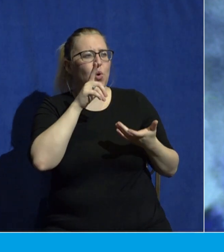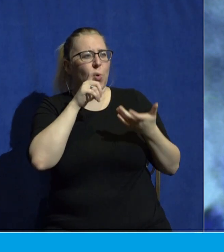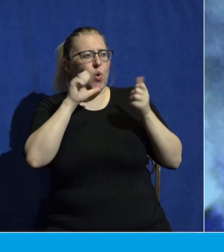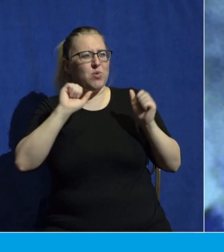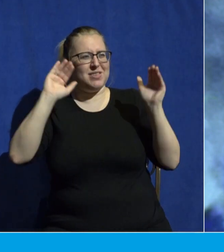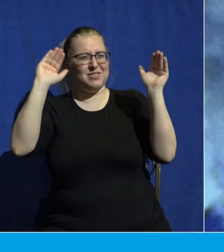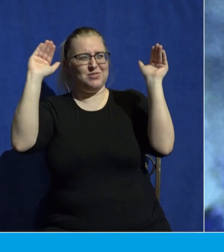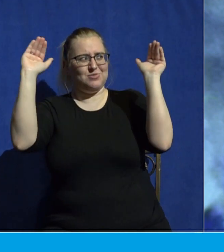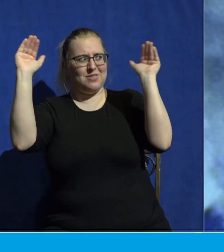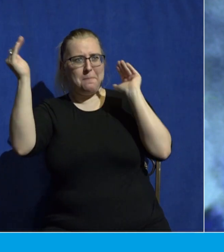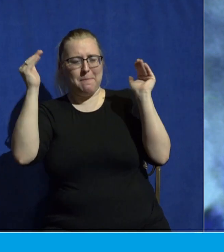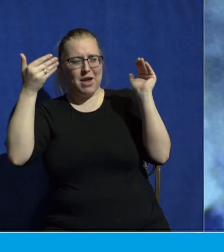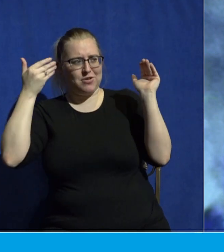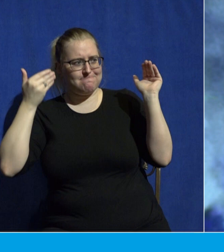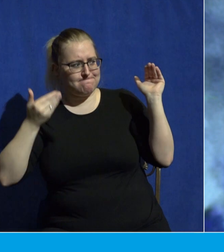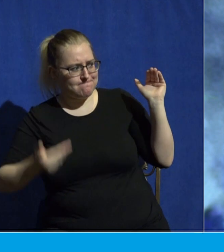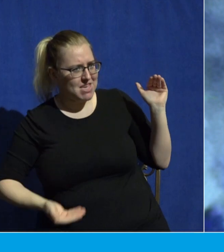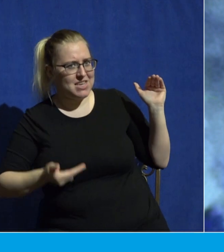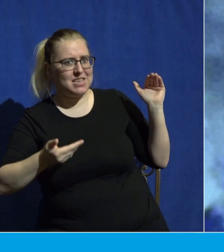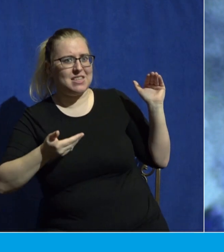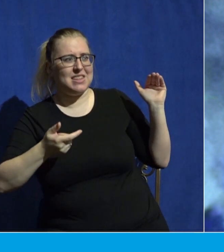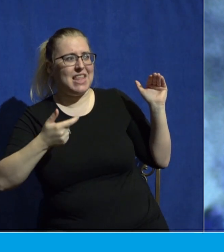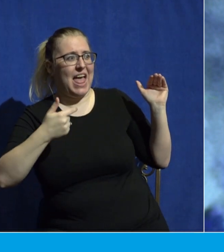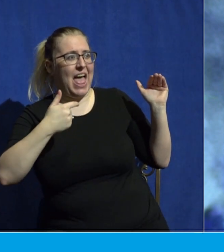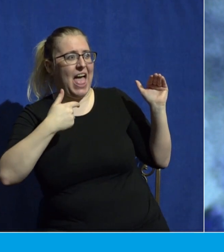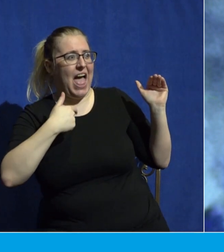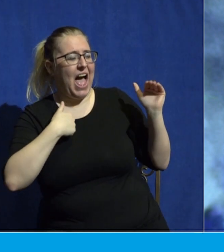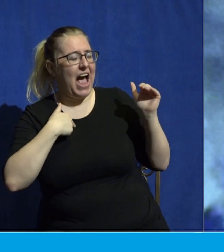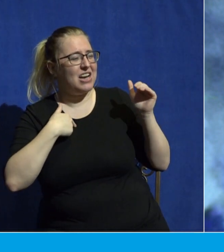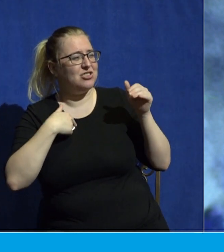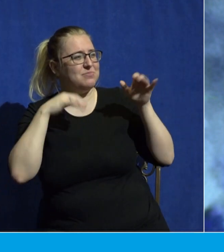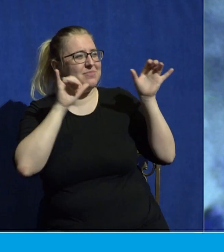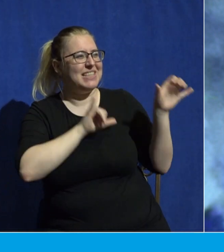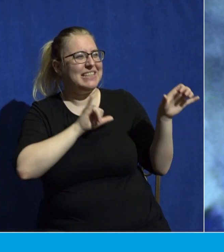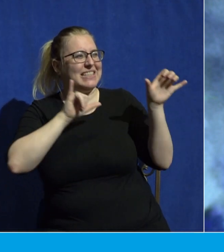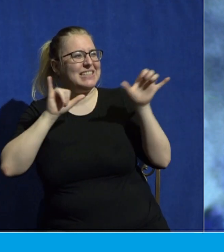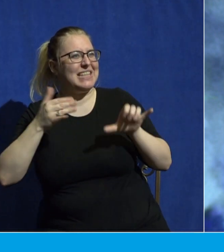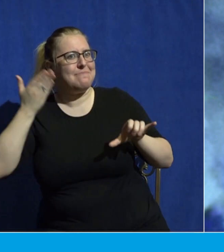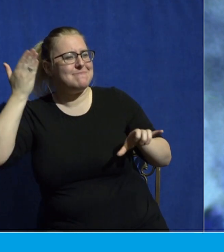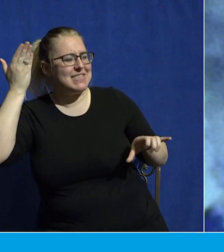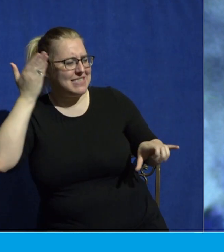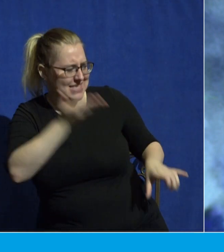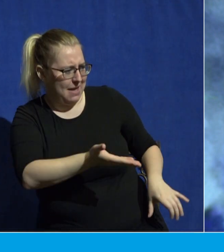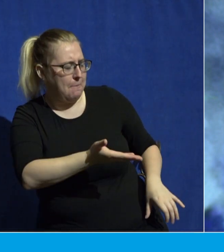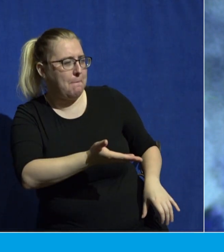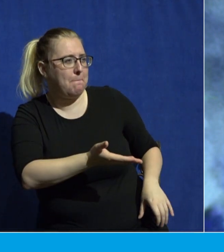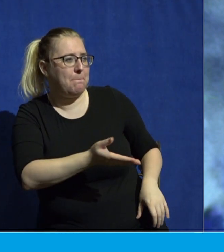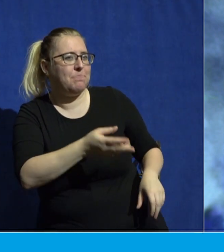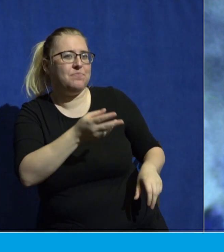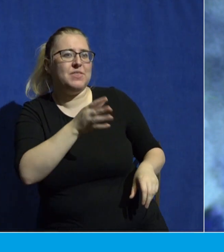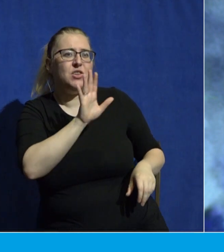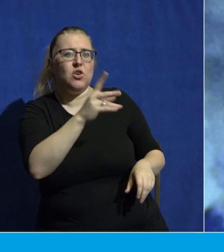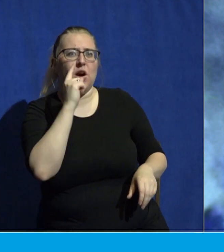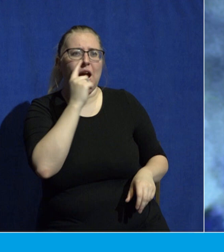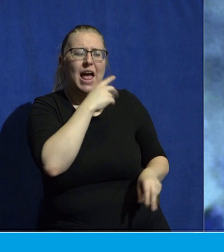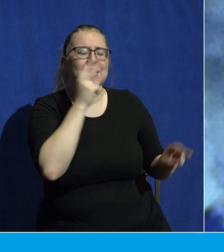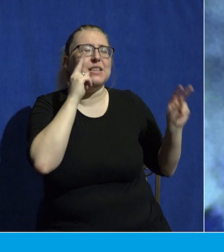me? Then I should be like him, says the Holy One. Lift up your eyes on high and see.